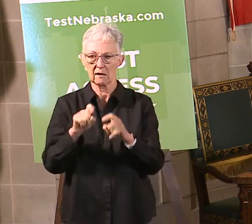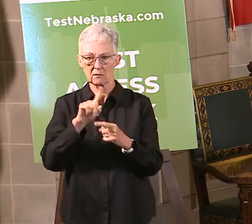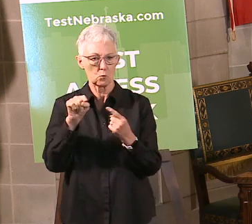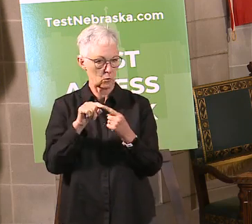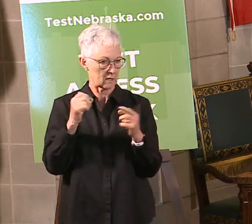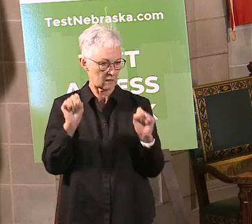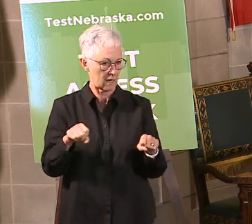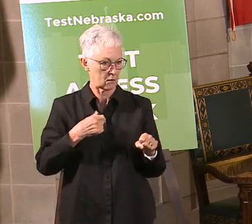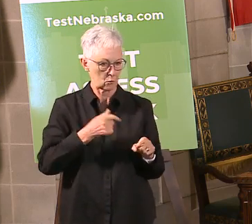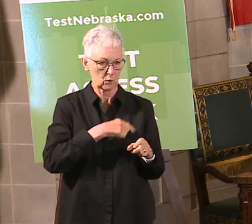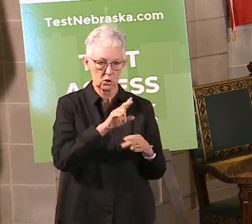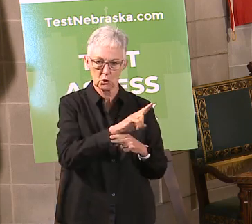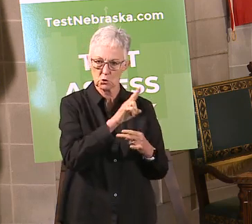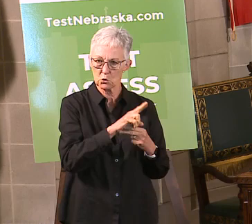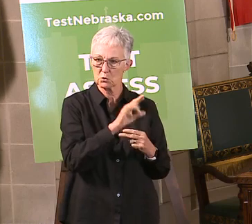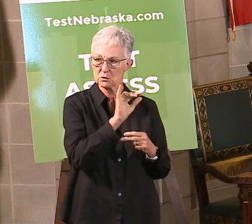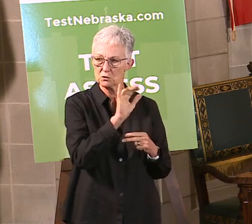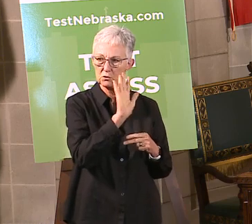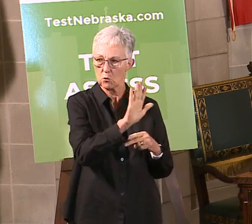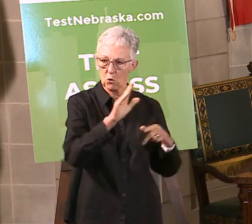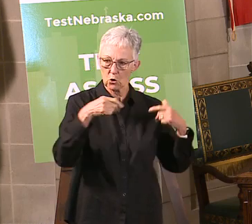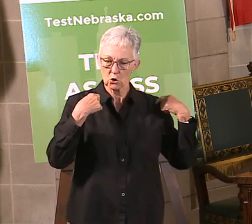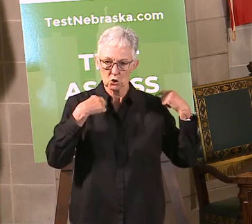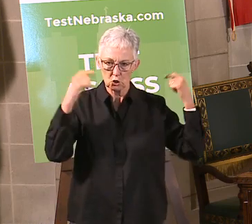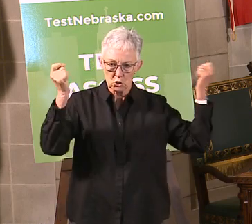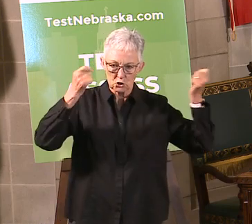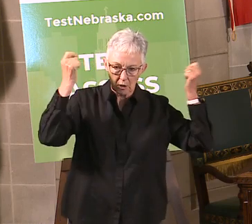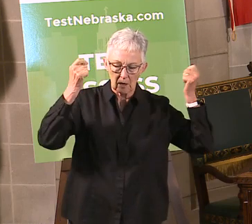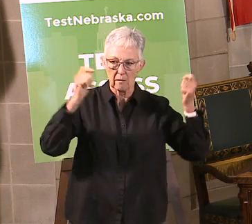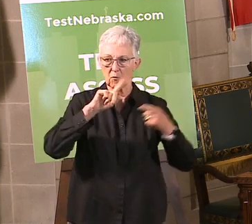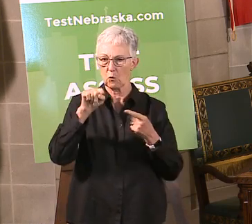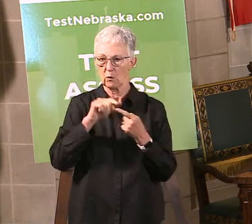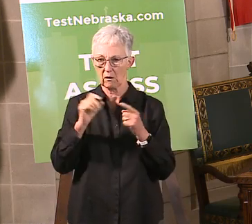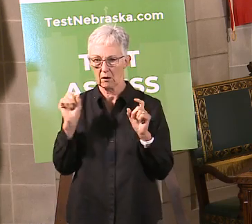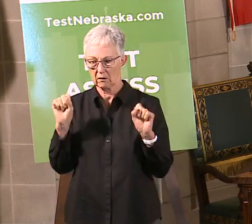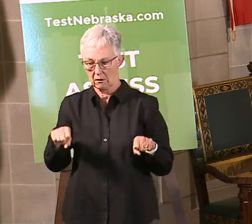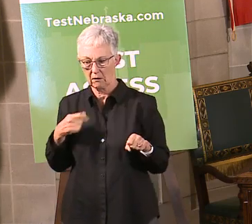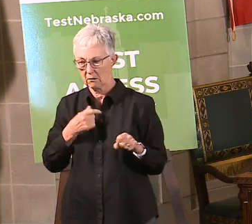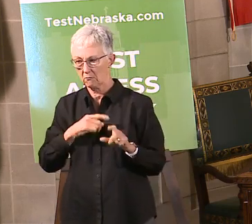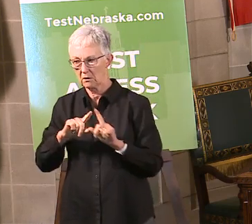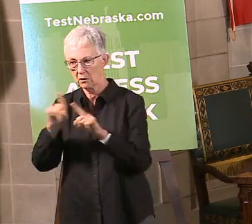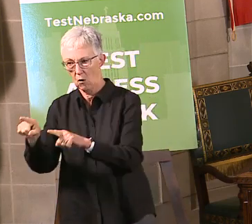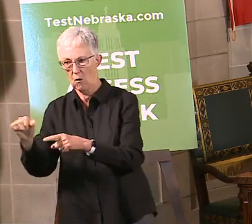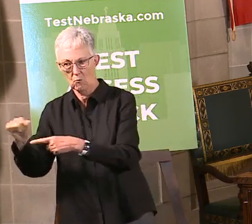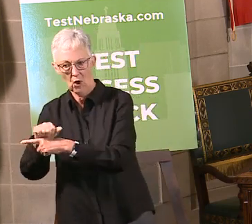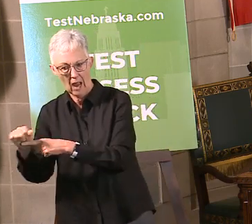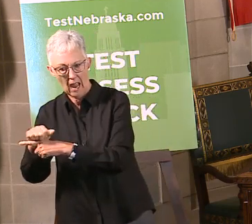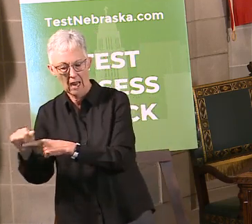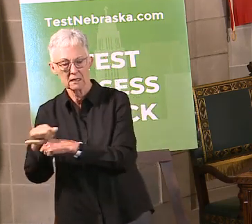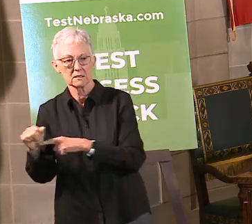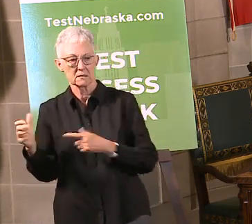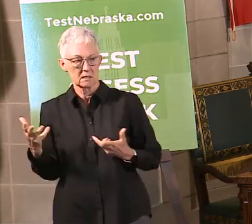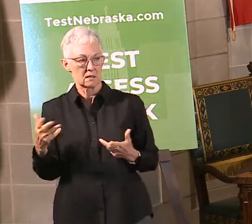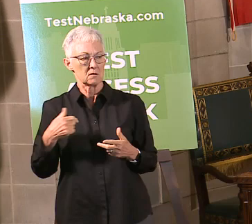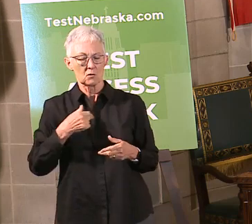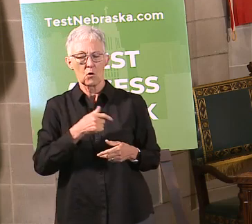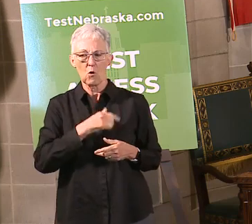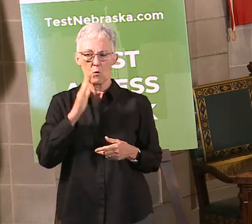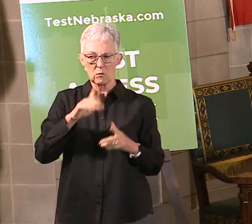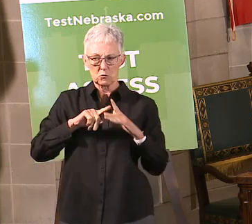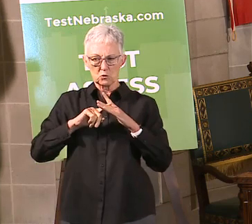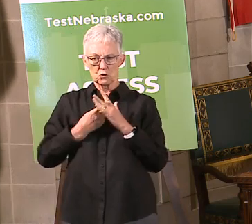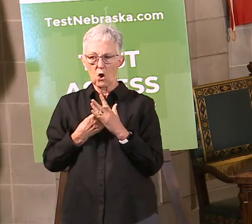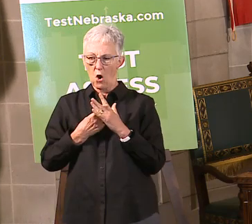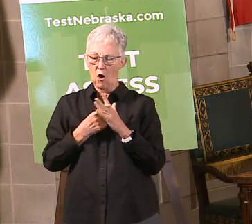so folks understand, it's baseball and softball is what we're talking about. But there is, I think, a provision coming to start to look at the use of other facilities